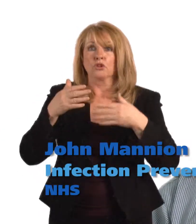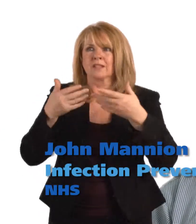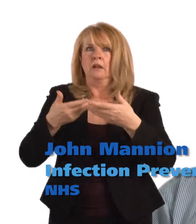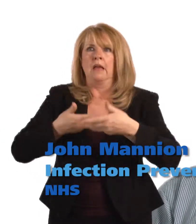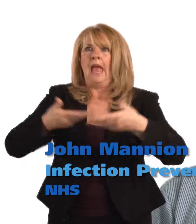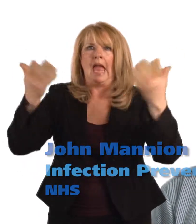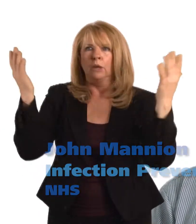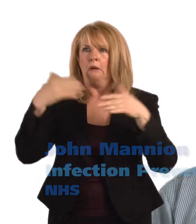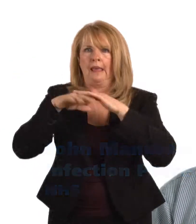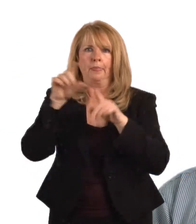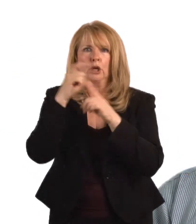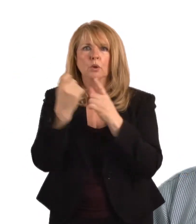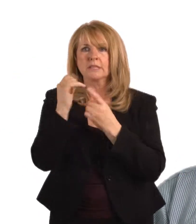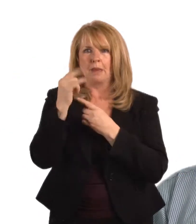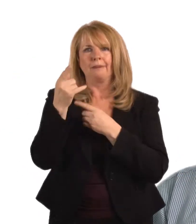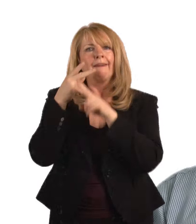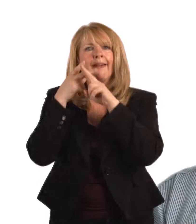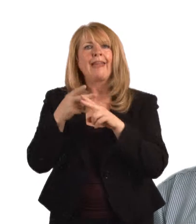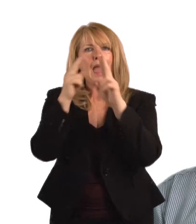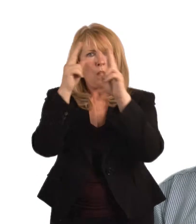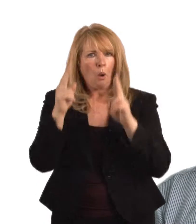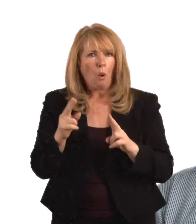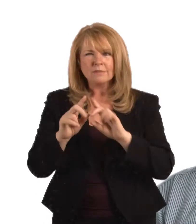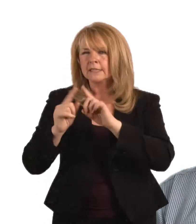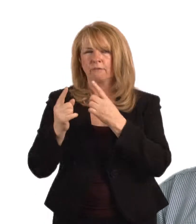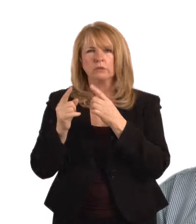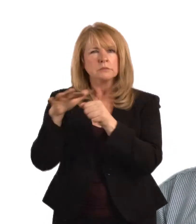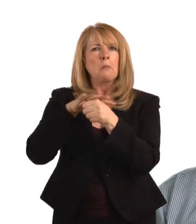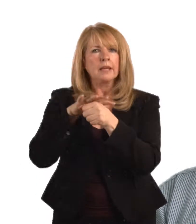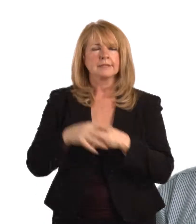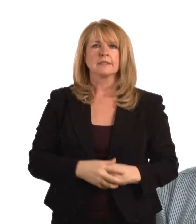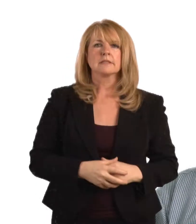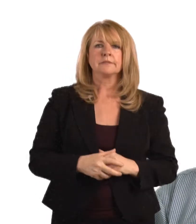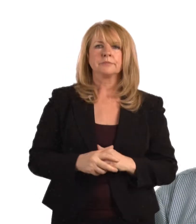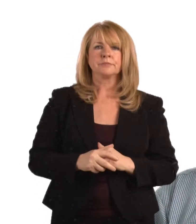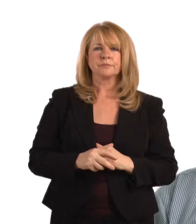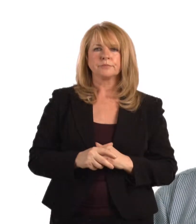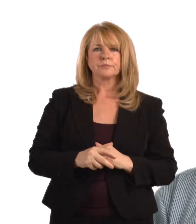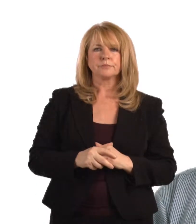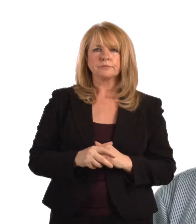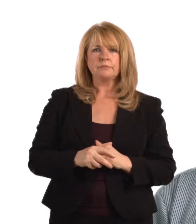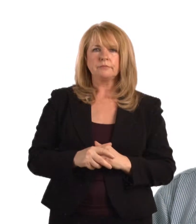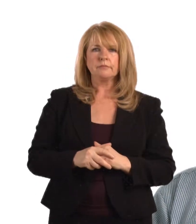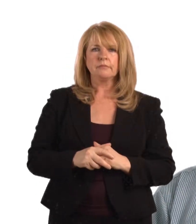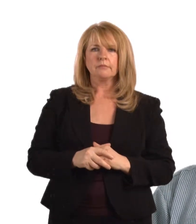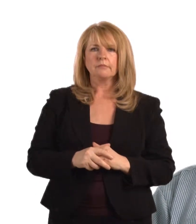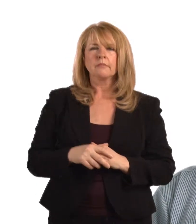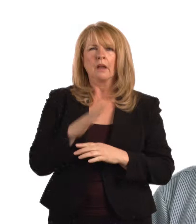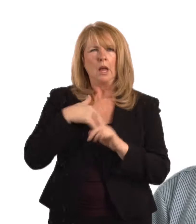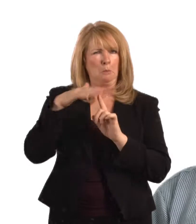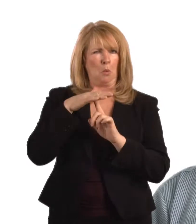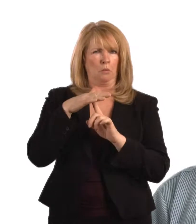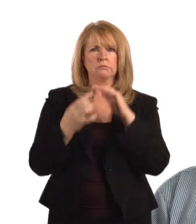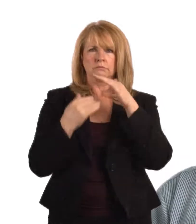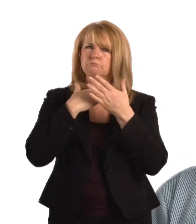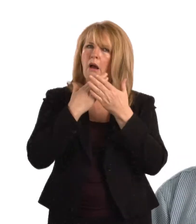GPs and other service providers, looking particularly antibiotic prescribing levels across the HR community. Our